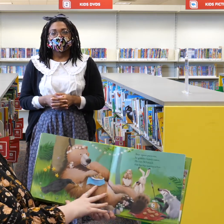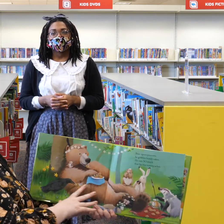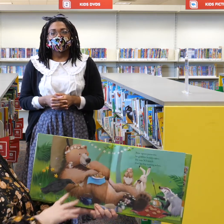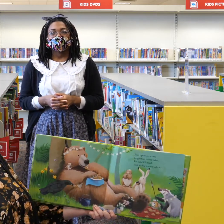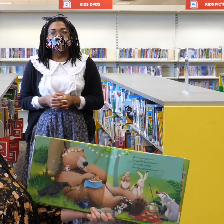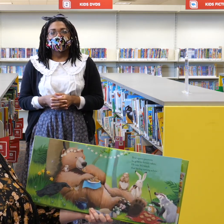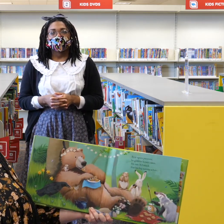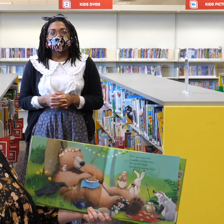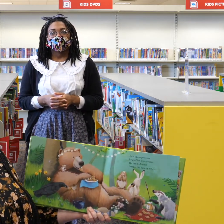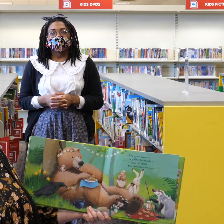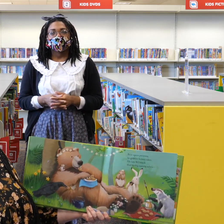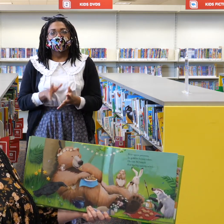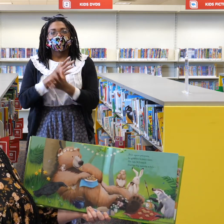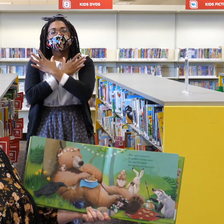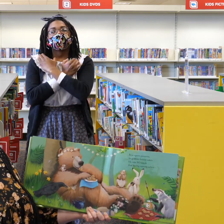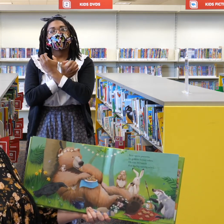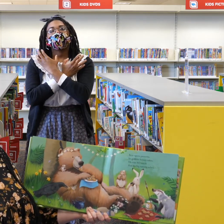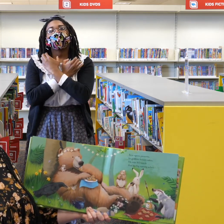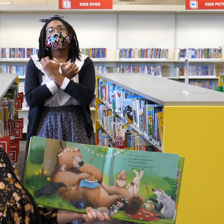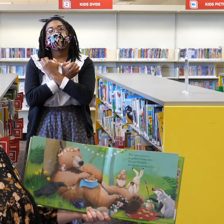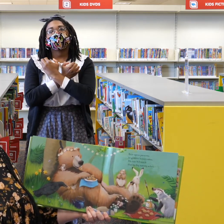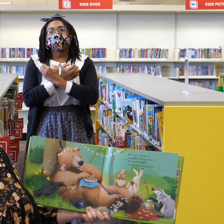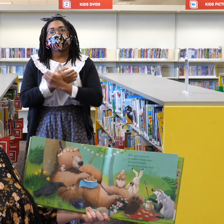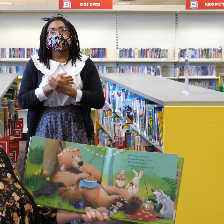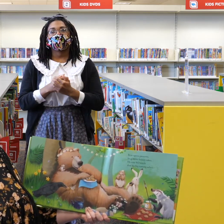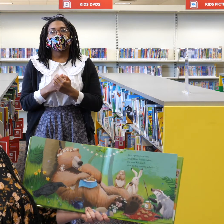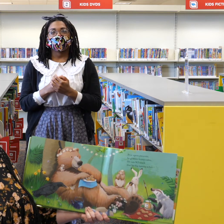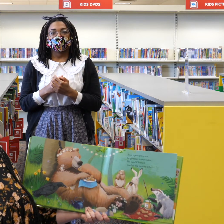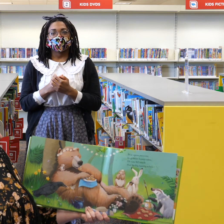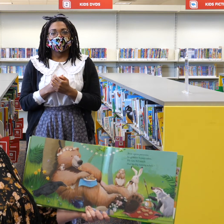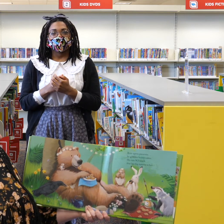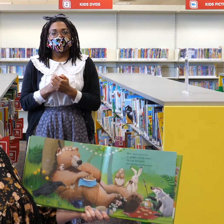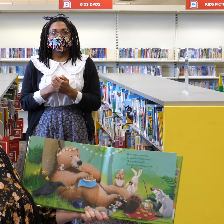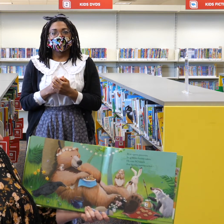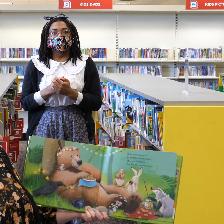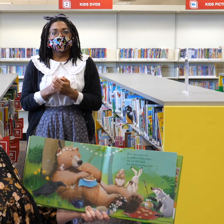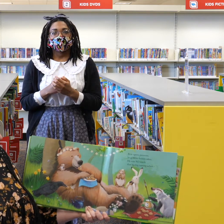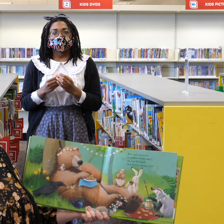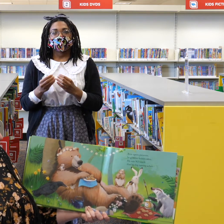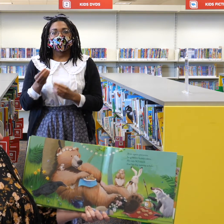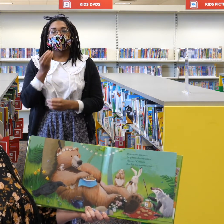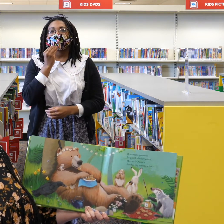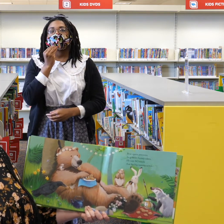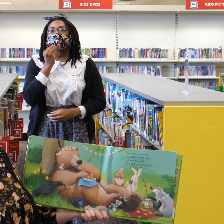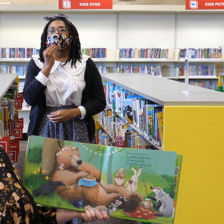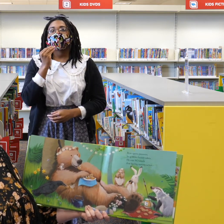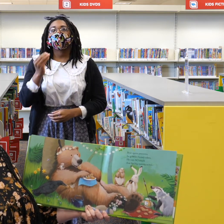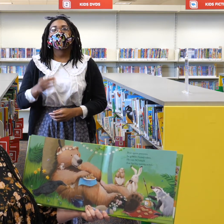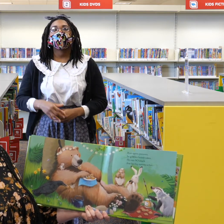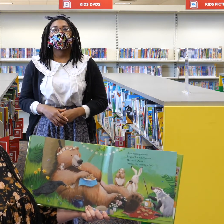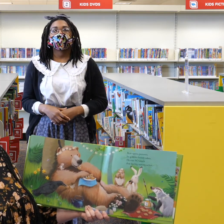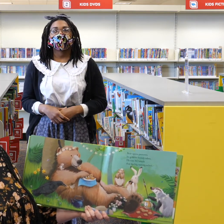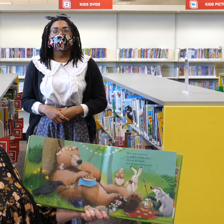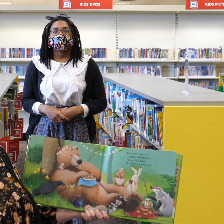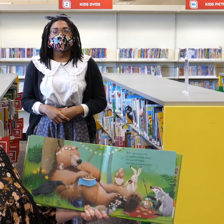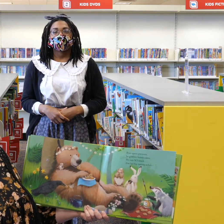Bear opens presents. He gobbles honey cakes. He eats so much that his big tummy